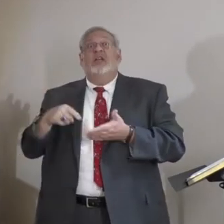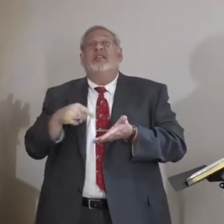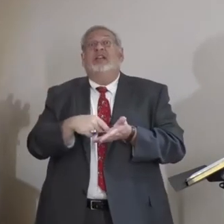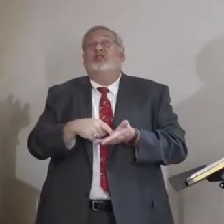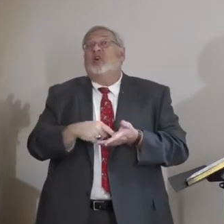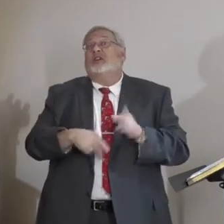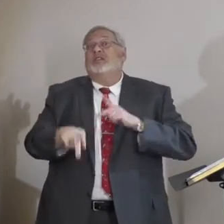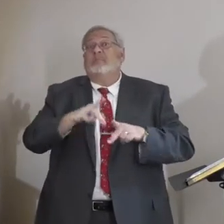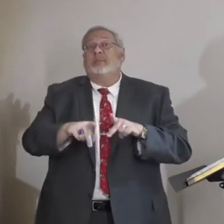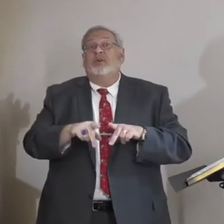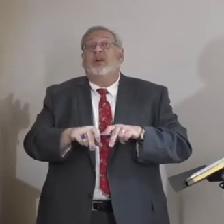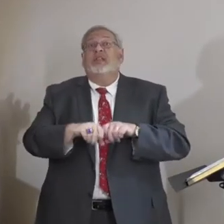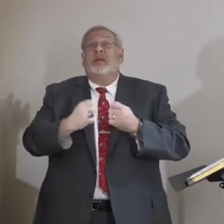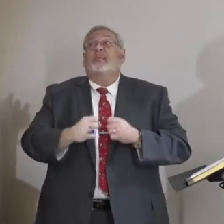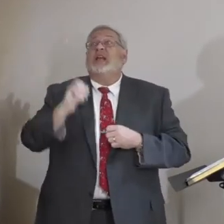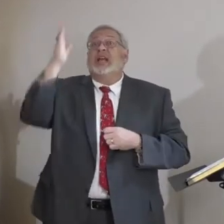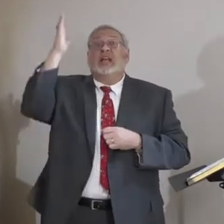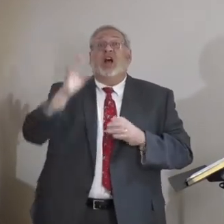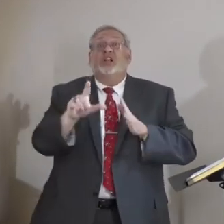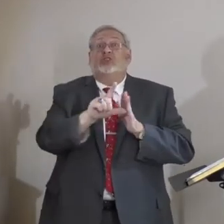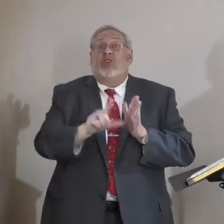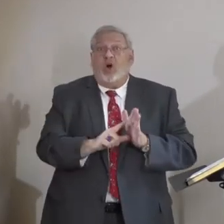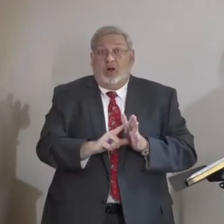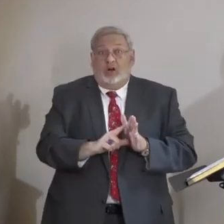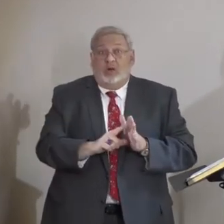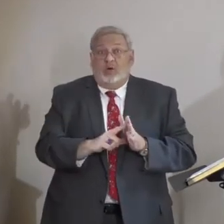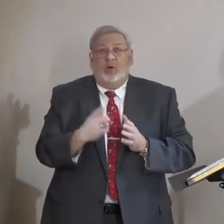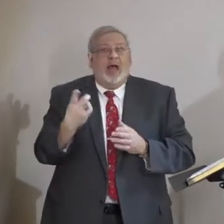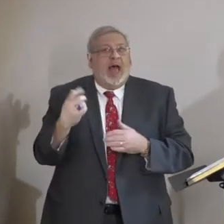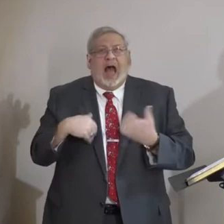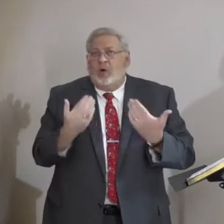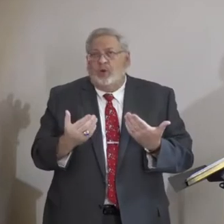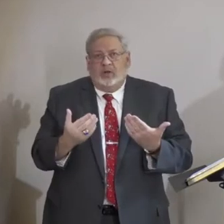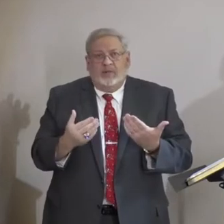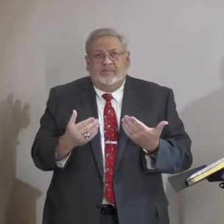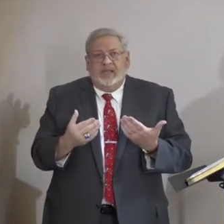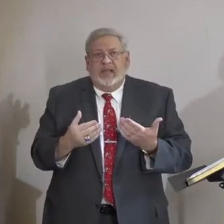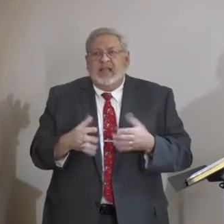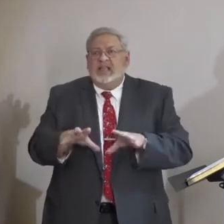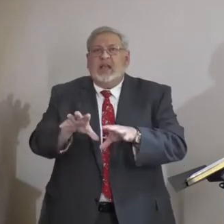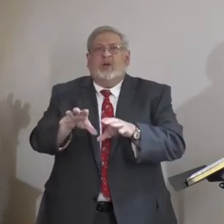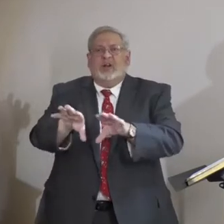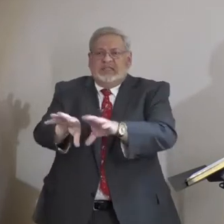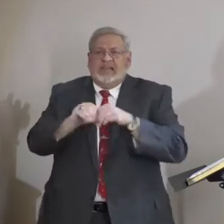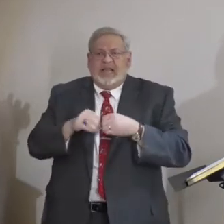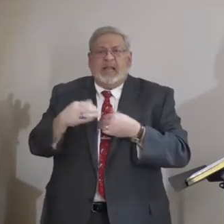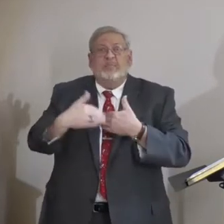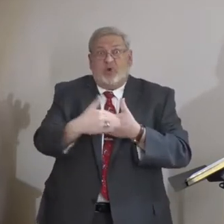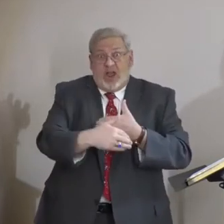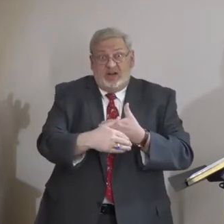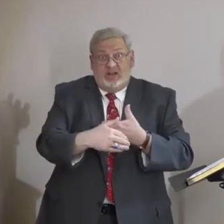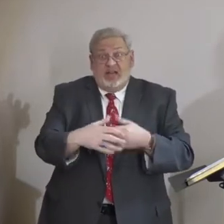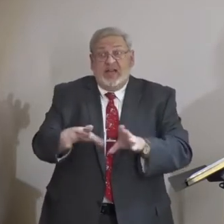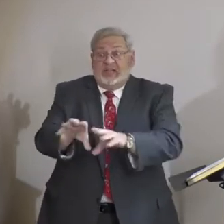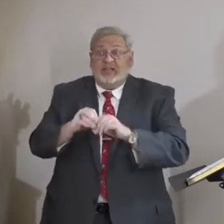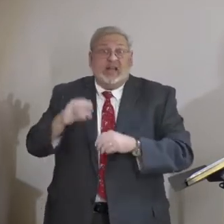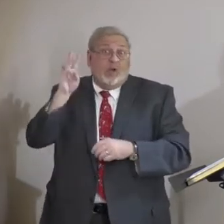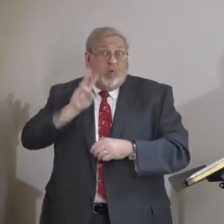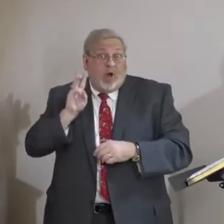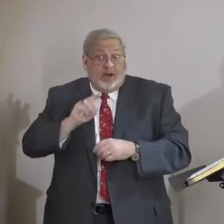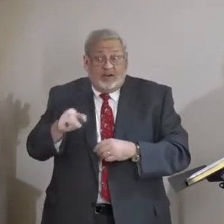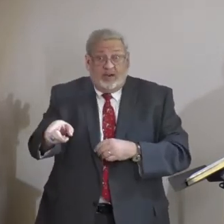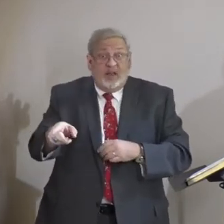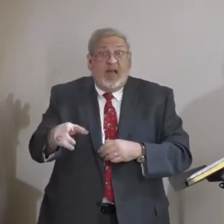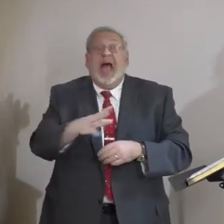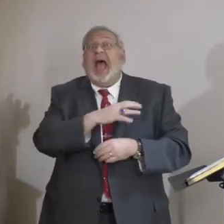unto the people. They were breaking God's law. And what were they doing? They were taking bread from the people. They were taking wine from the people.